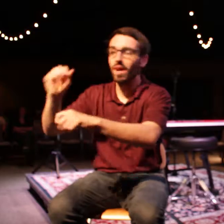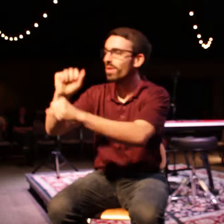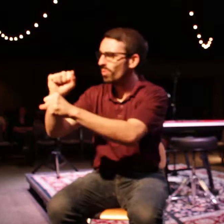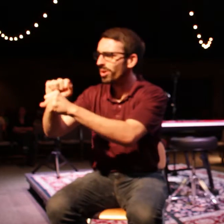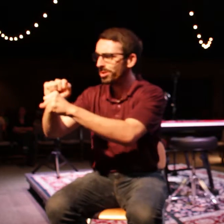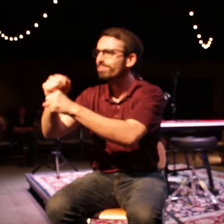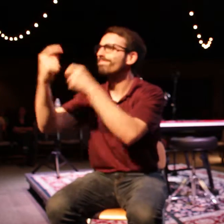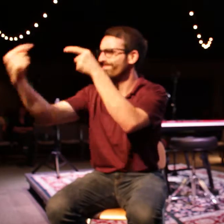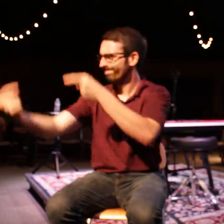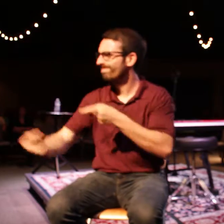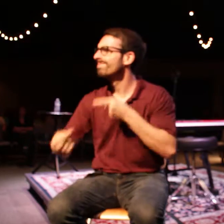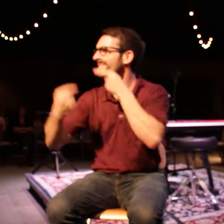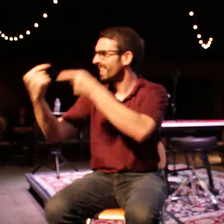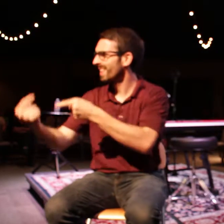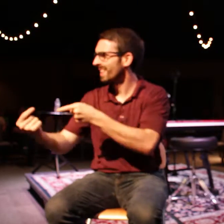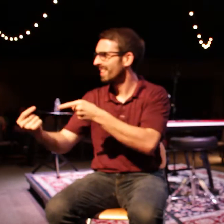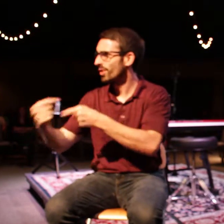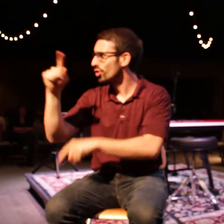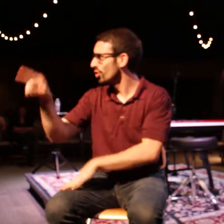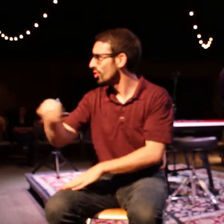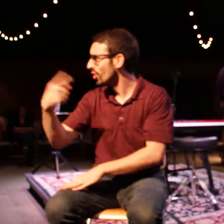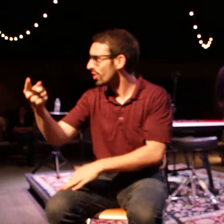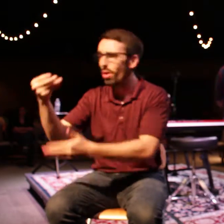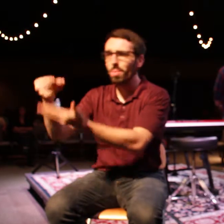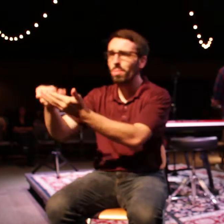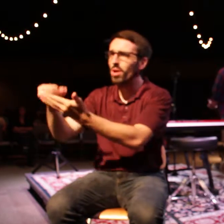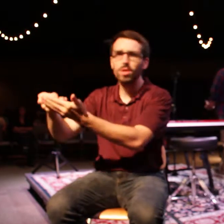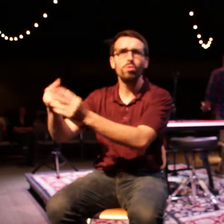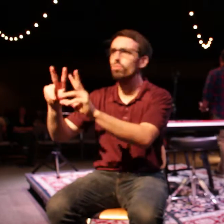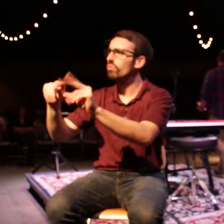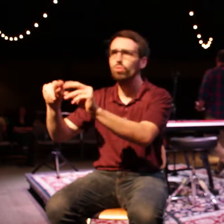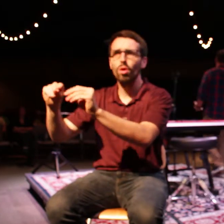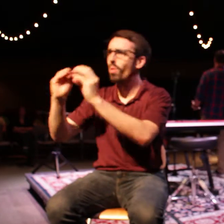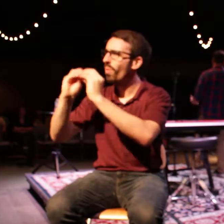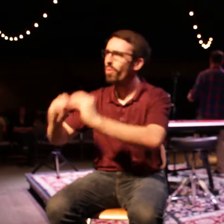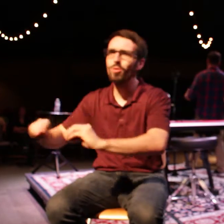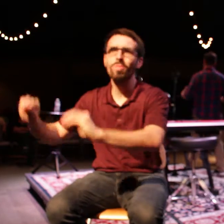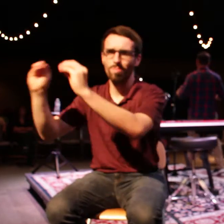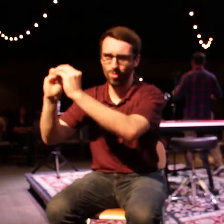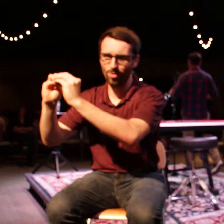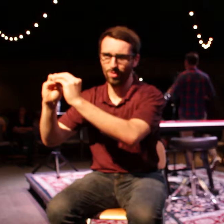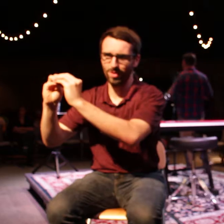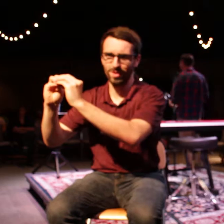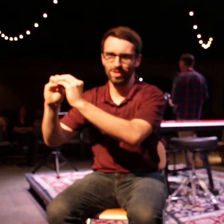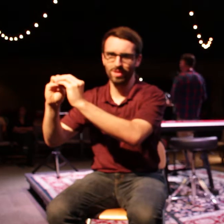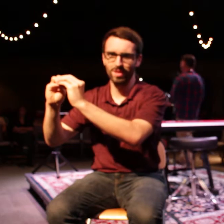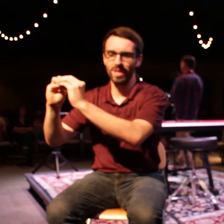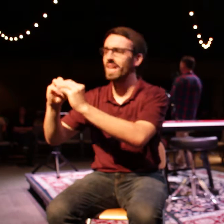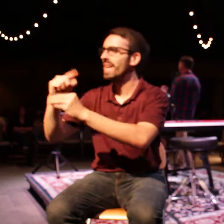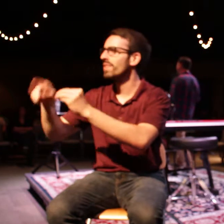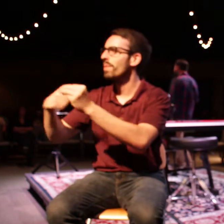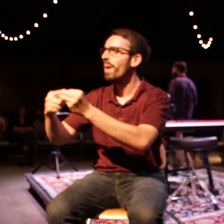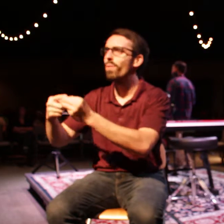money and provision, eating and living indoors. It's about purpose. It's about dignity.